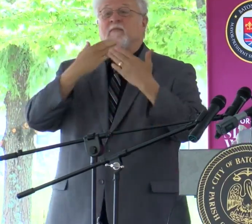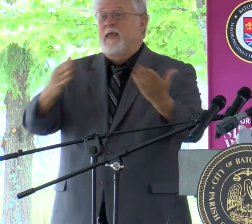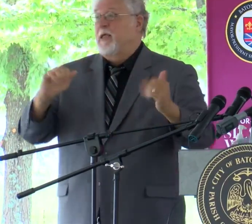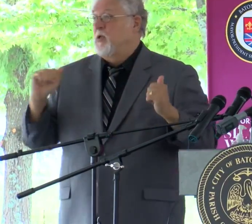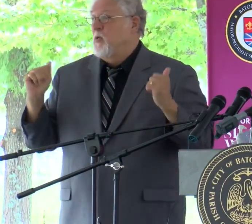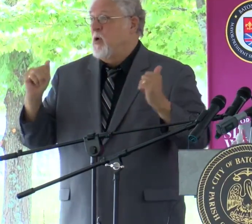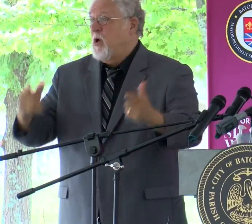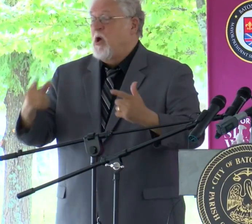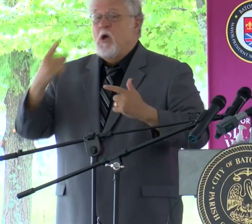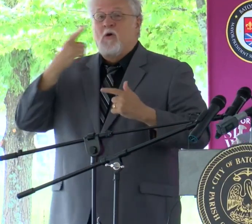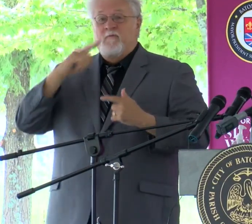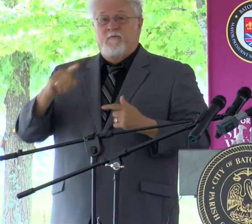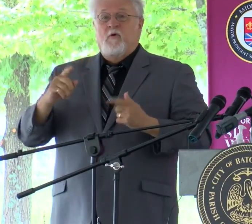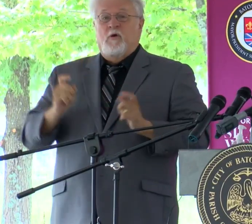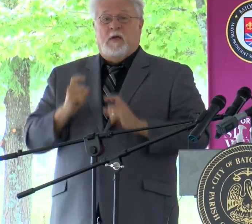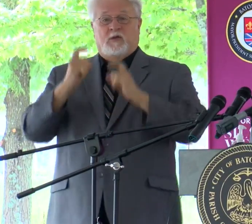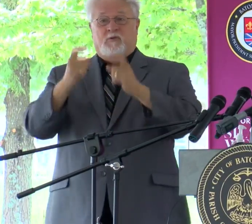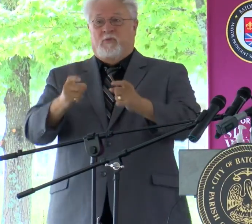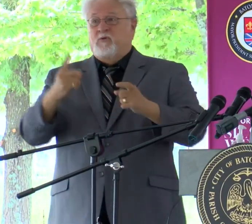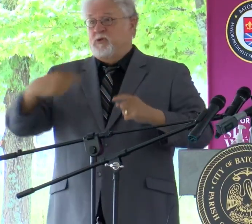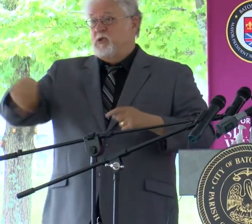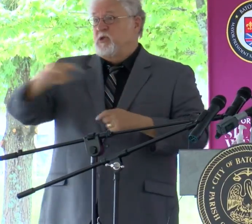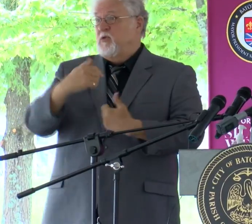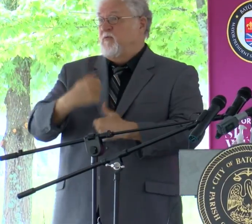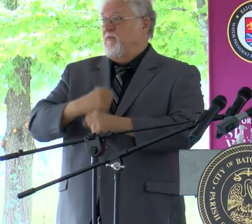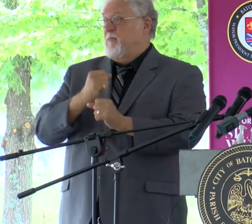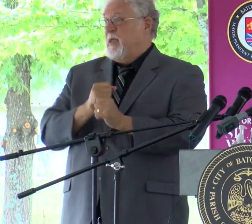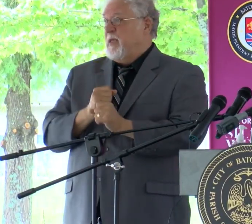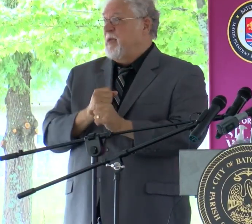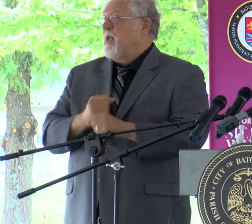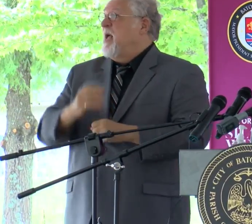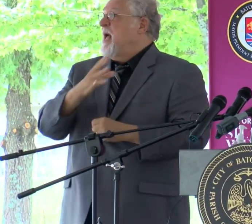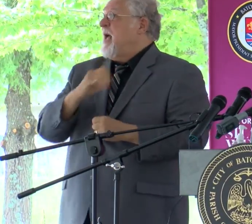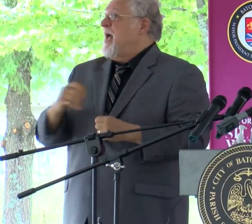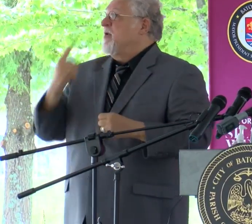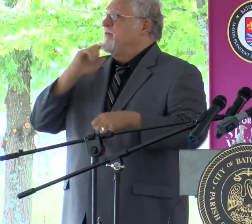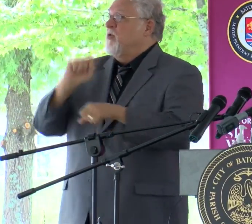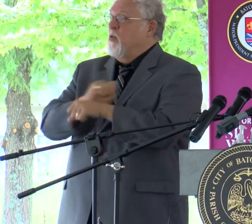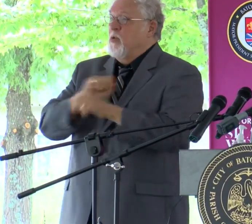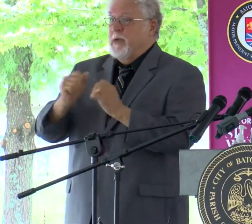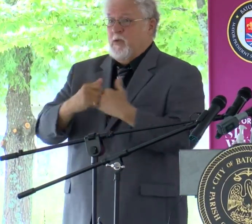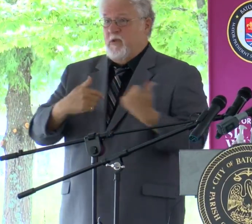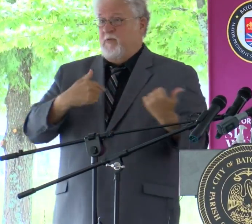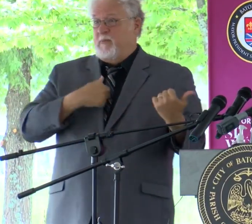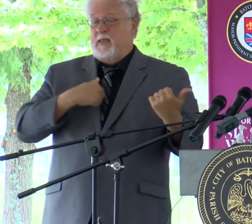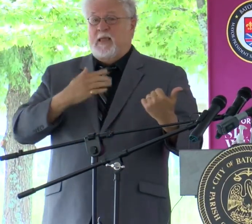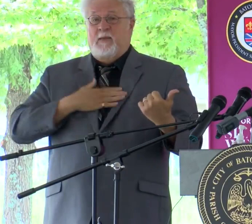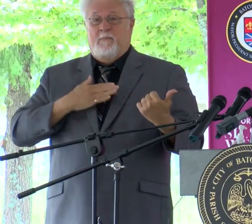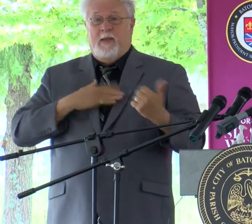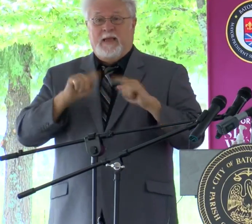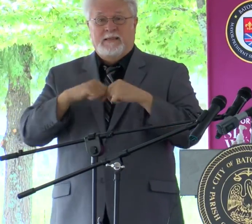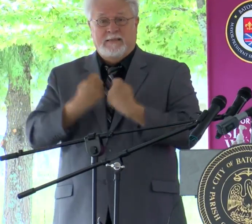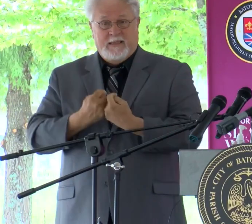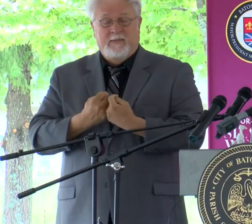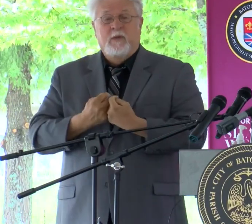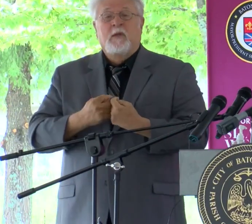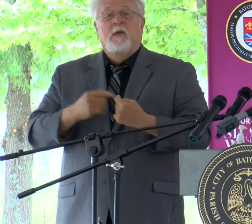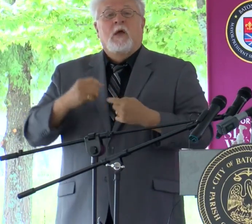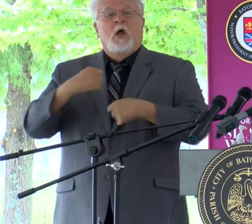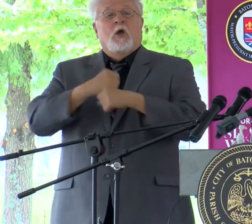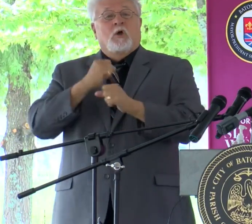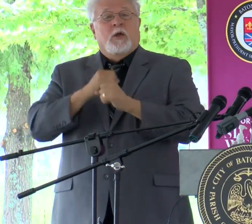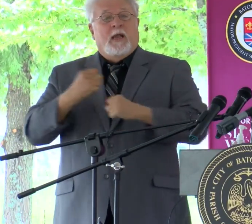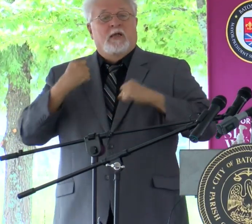once again for the contributions that you have made and for working with me and my team to create